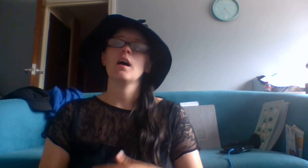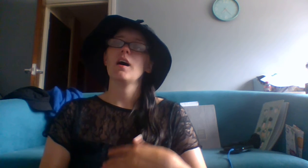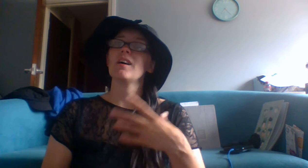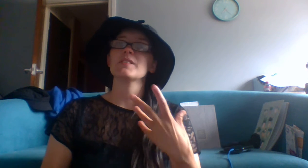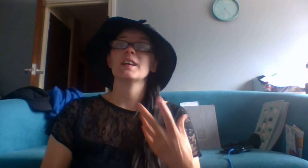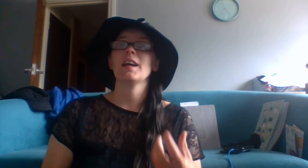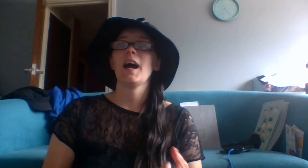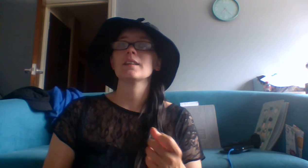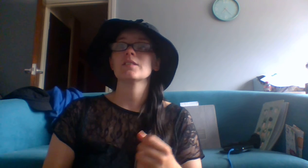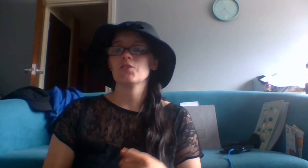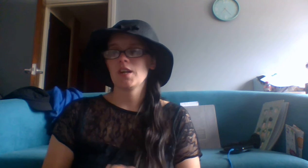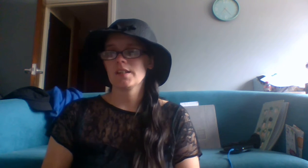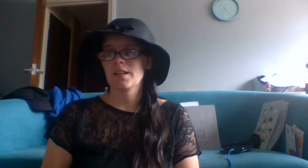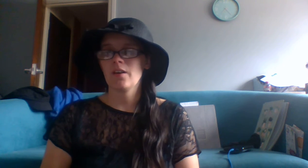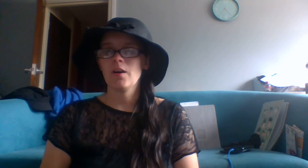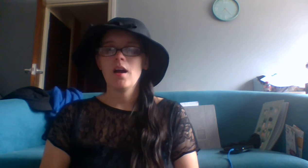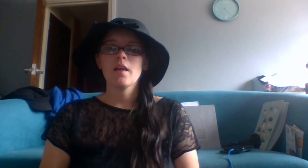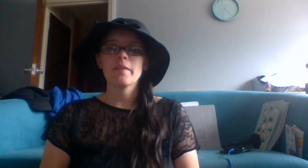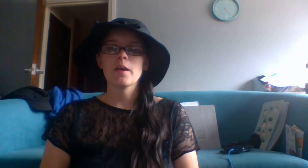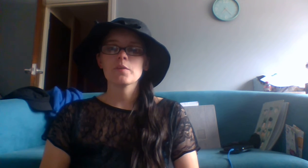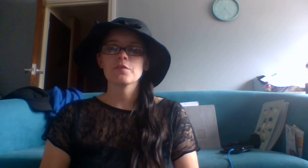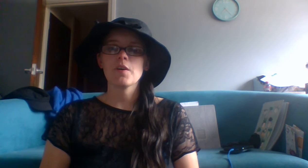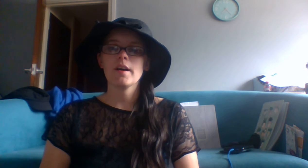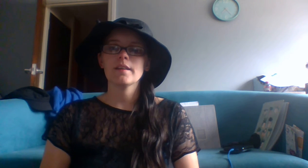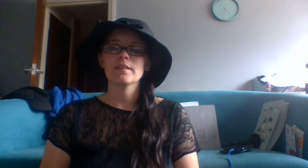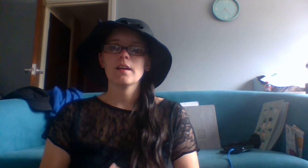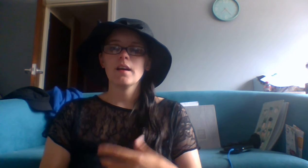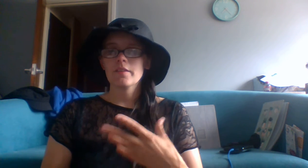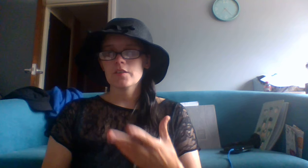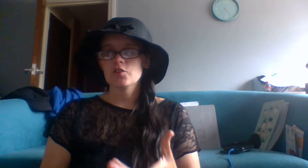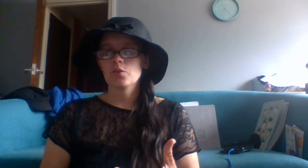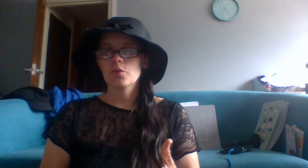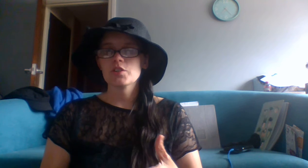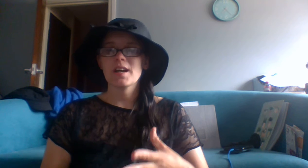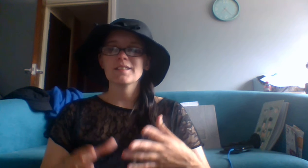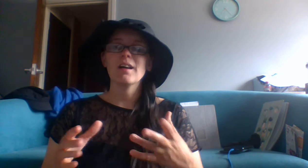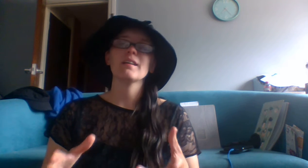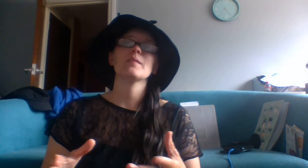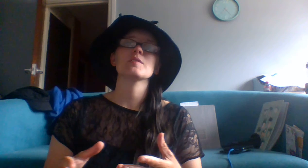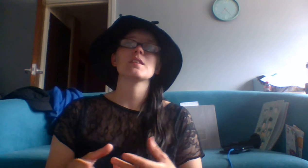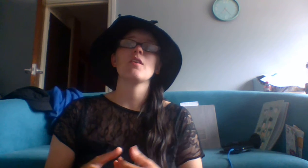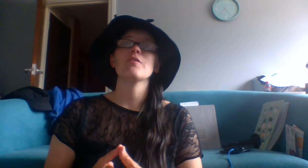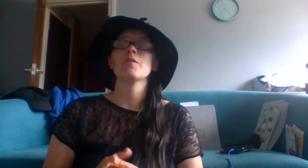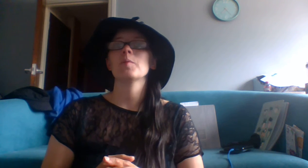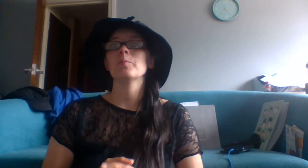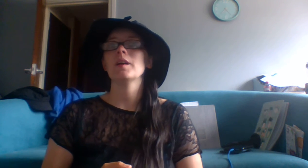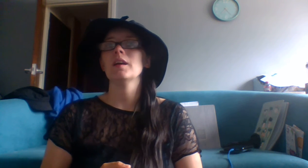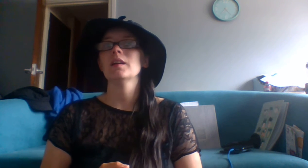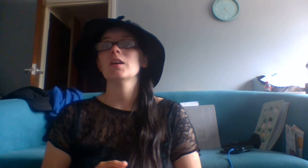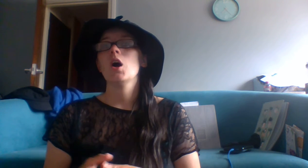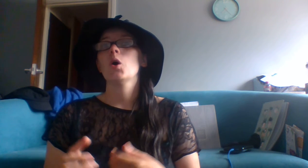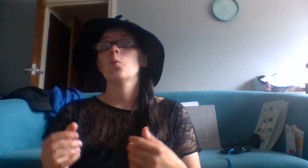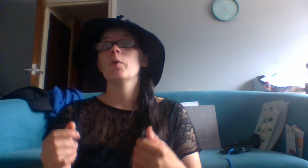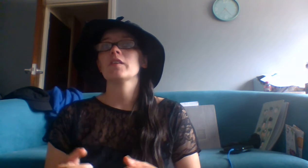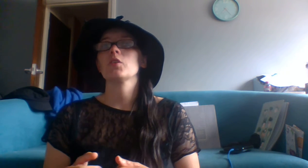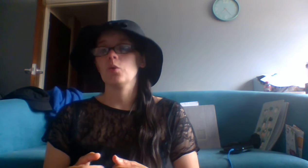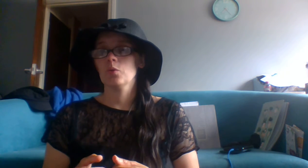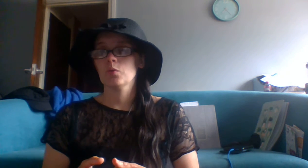after he hadn't checked out. They would find that George had hung himself from a bean with a cord.